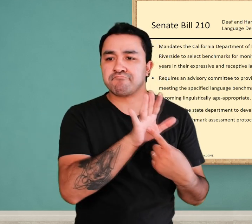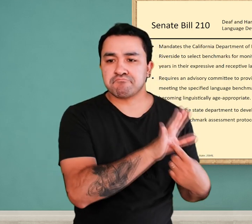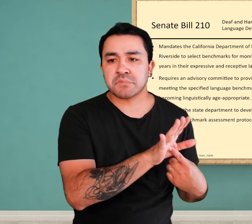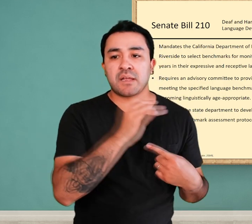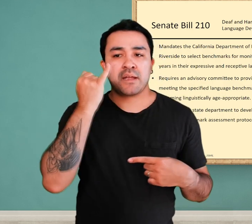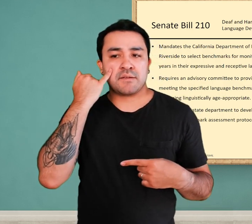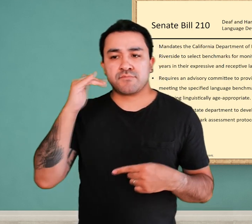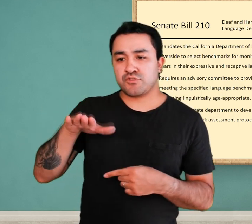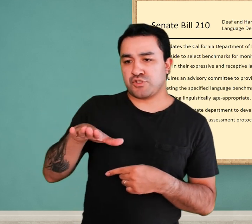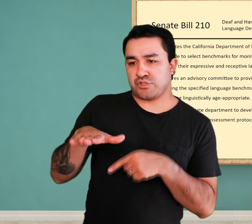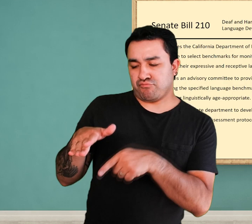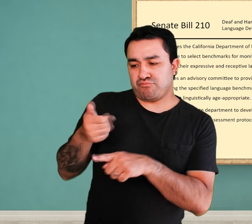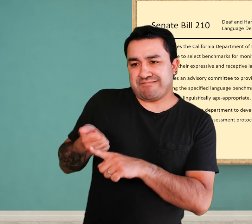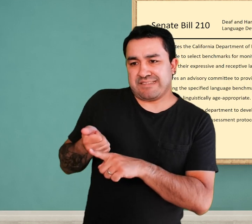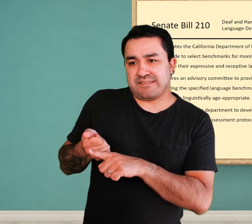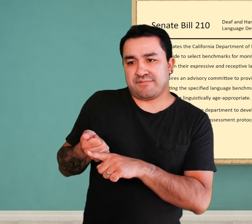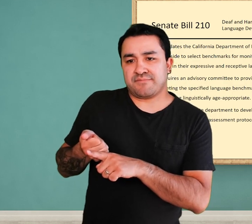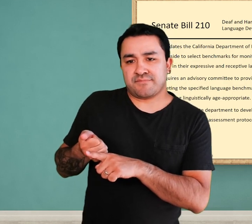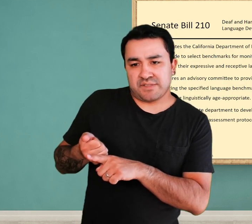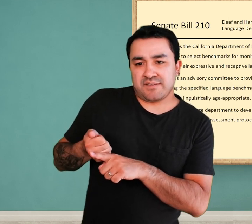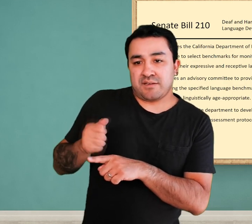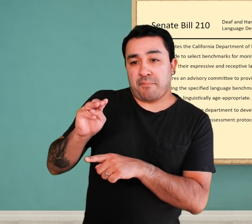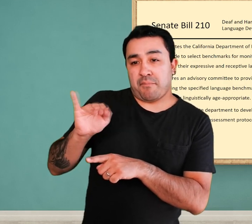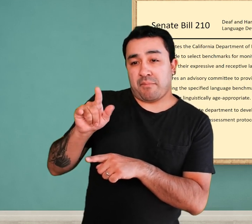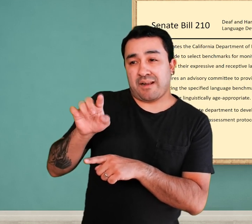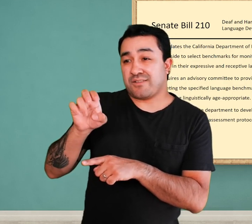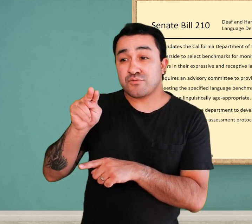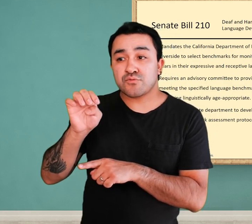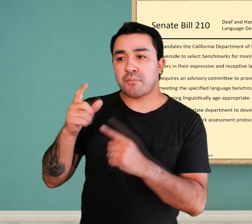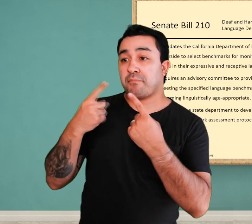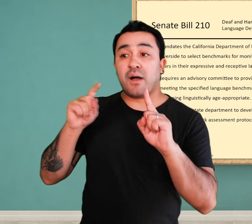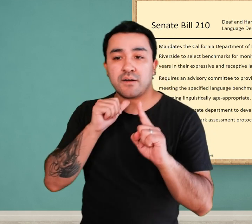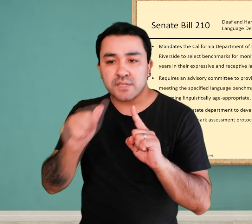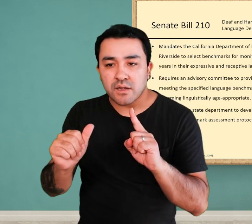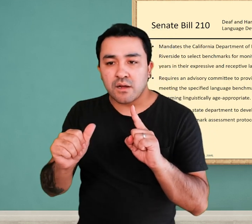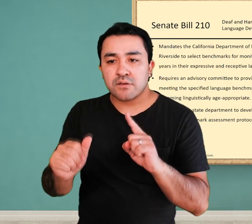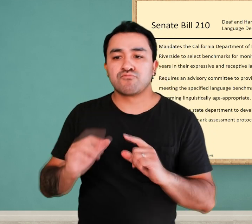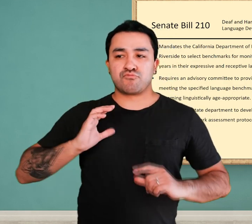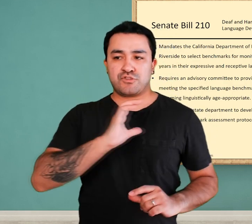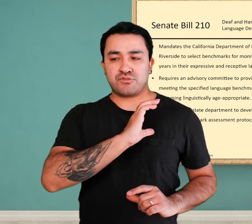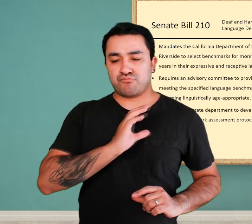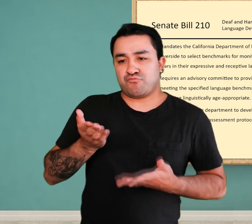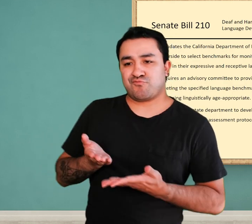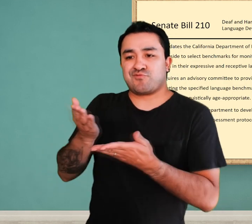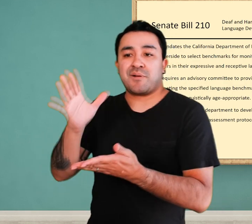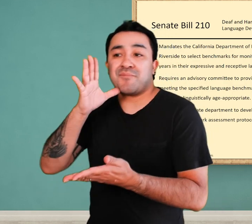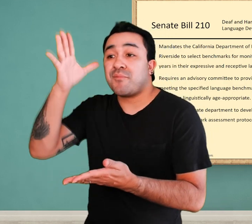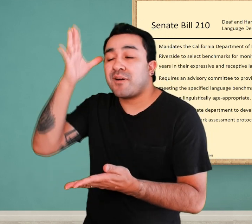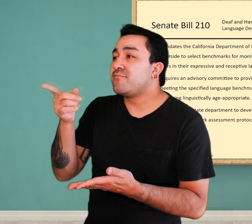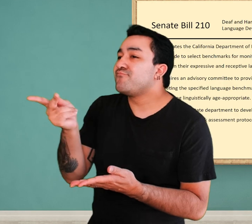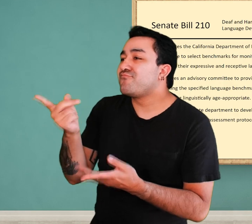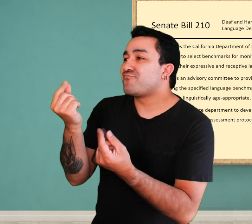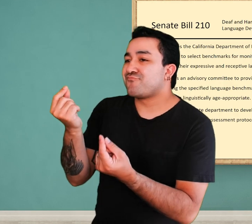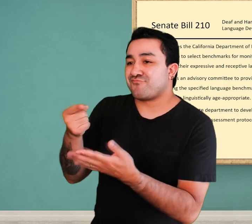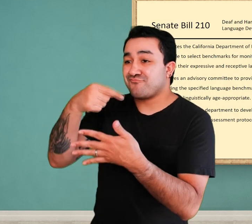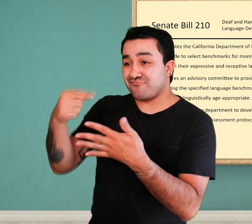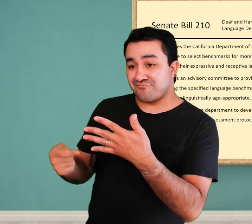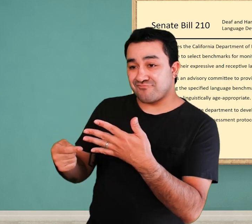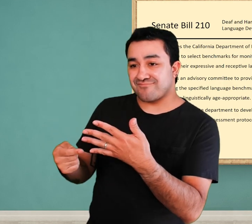goal of the deaf child becoming linguistically age appropriate. Lastly, it also mandated the State Department to develop specific